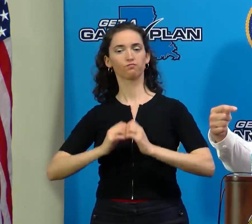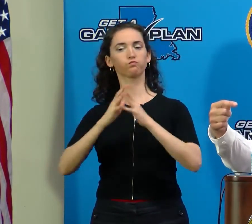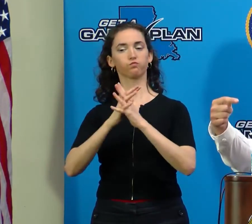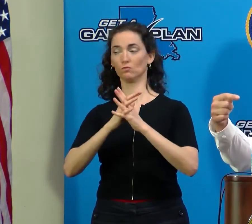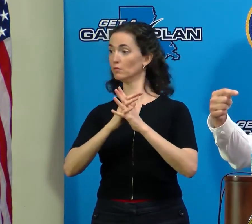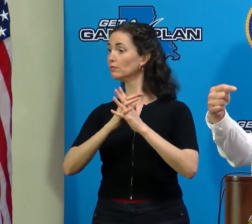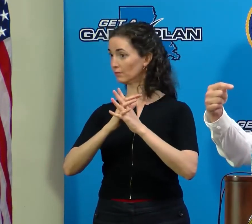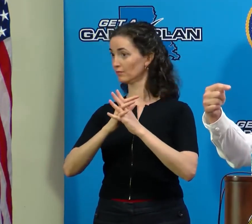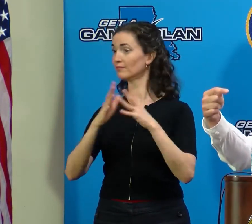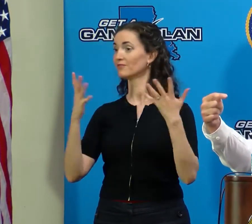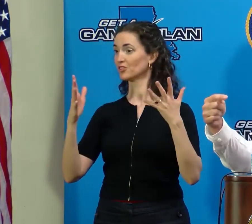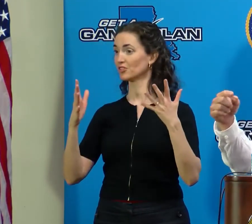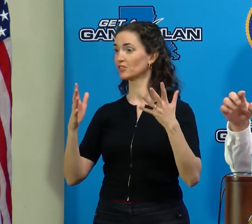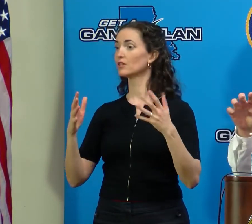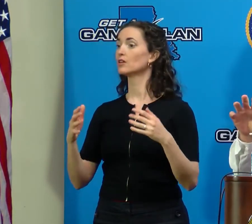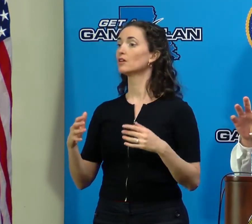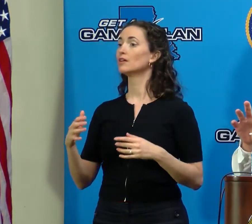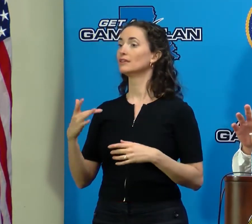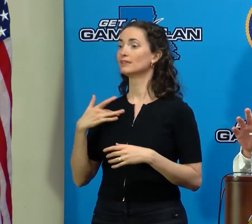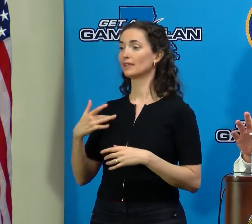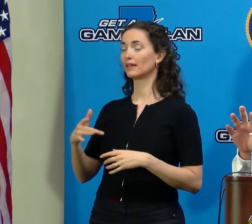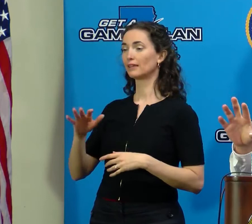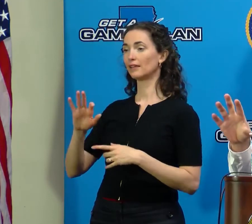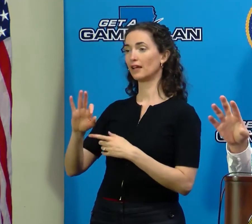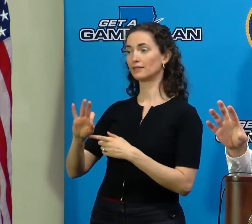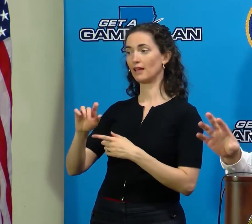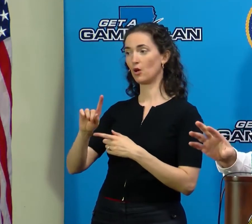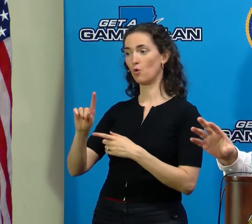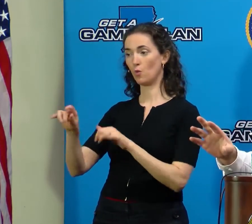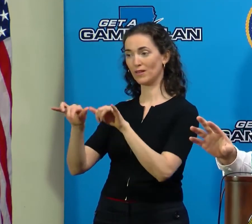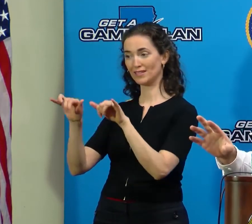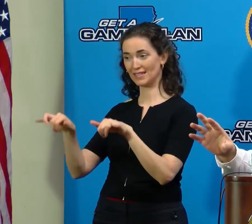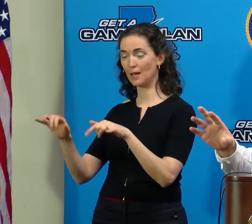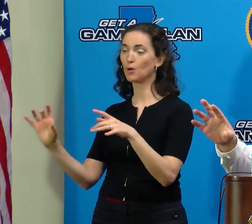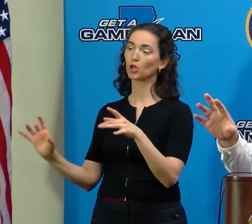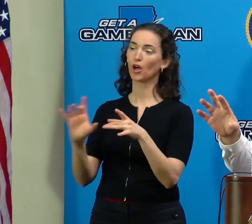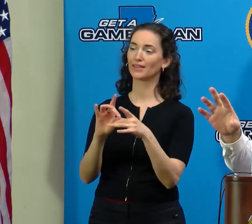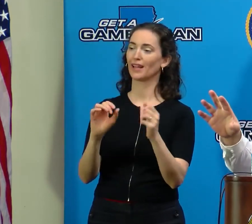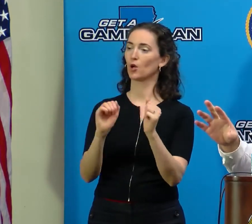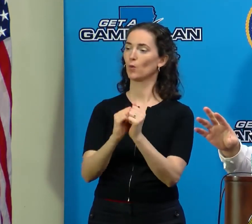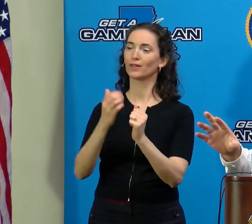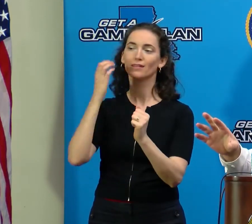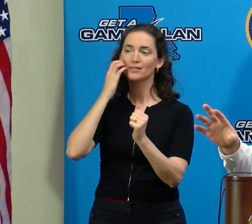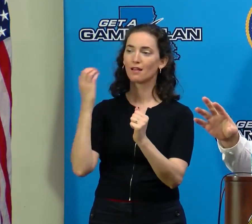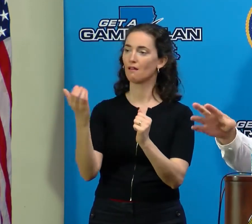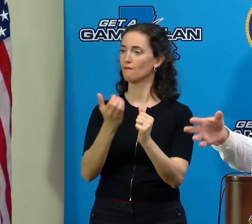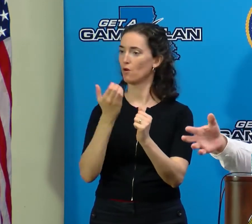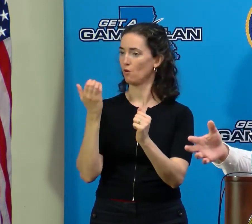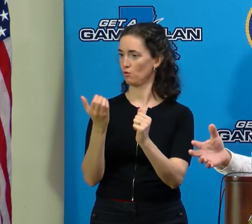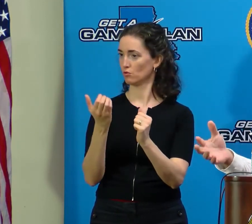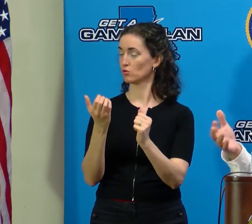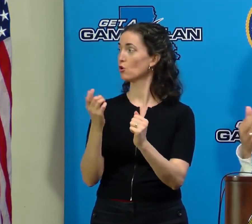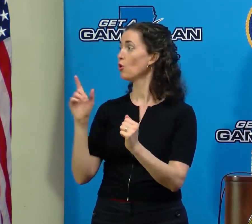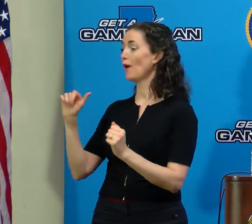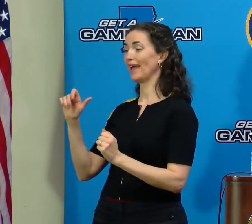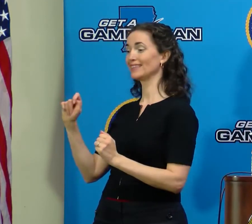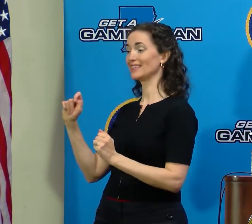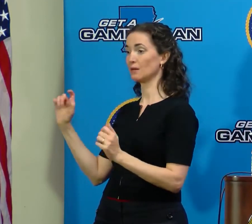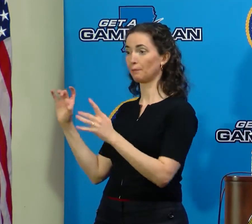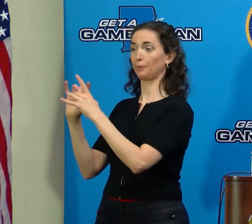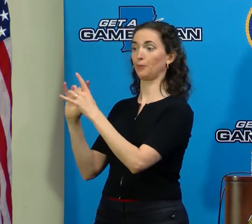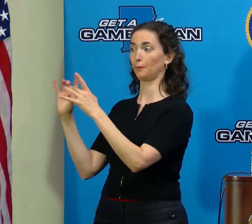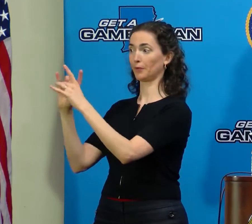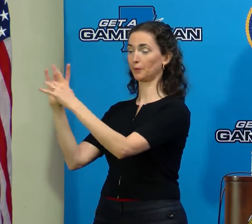911 systems, in many cases, are pegged to that system, I think you're going to see that that's back up. So